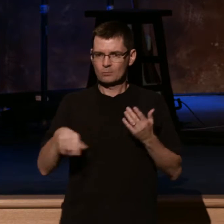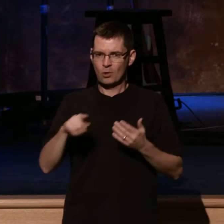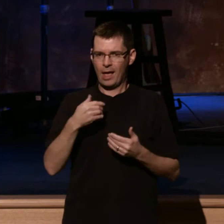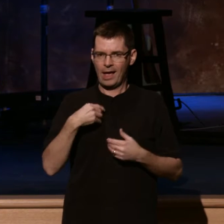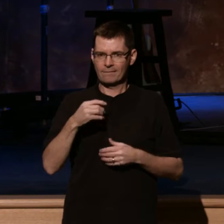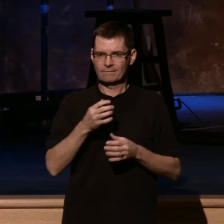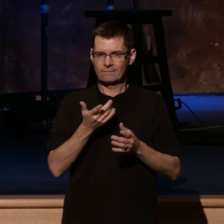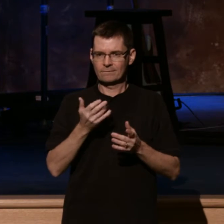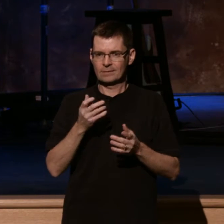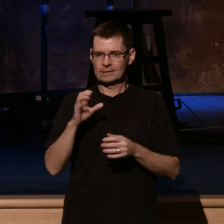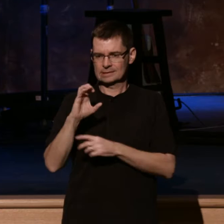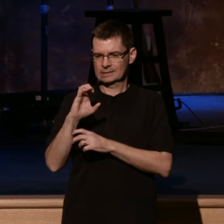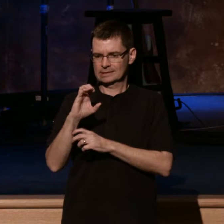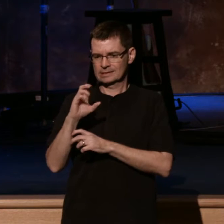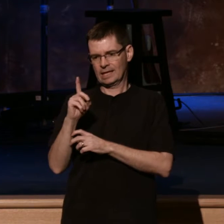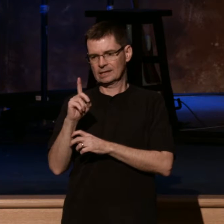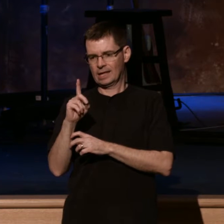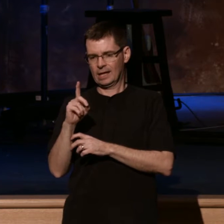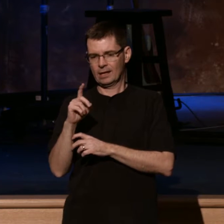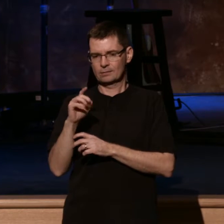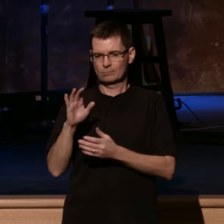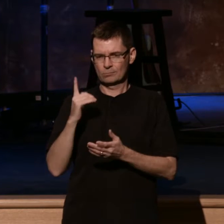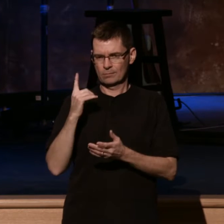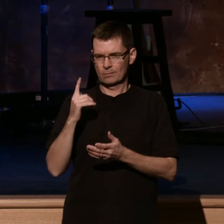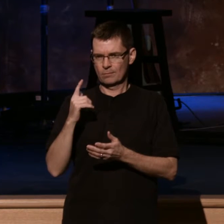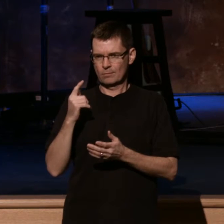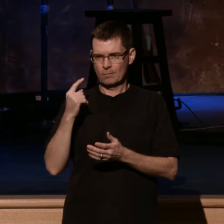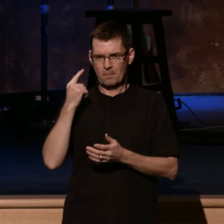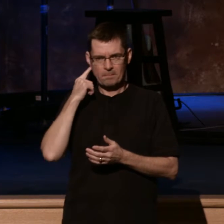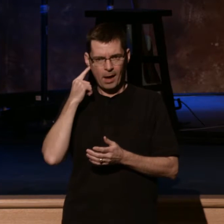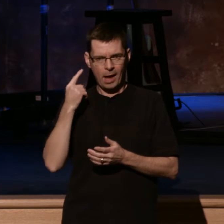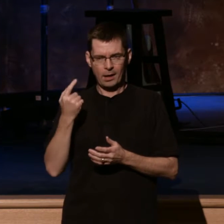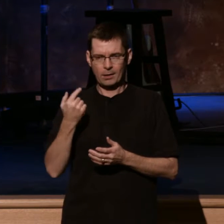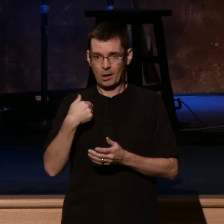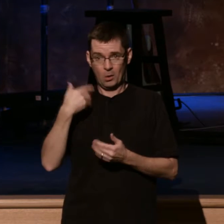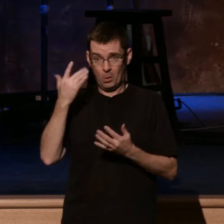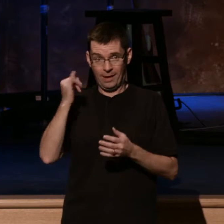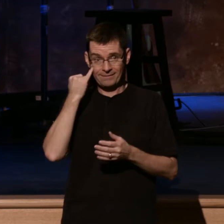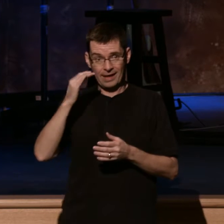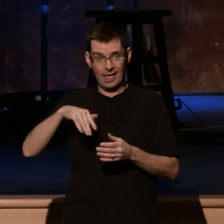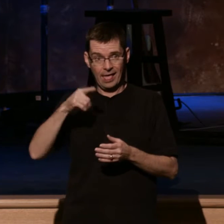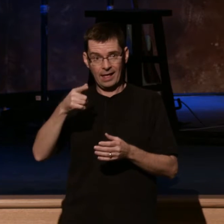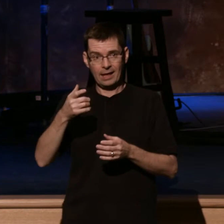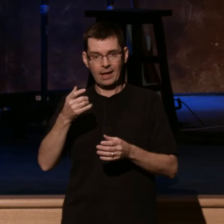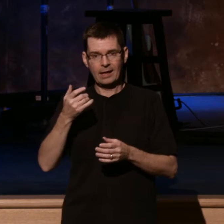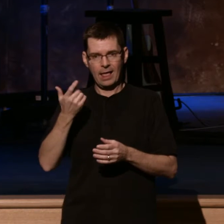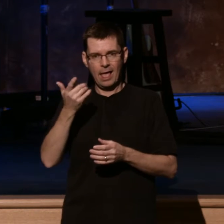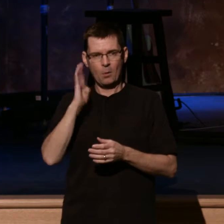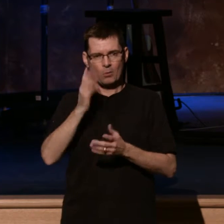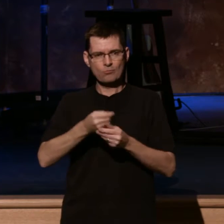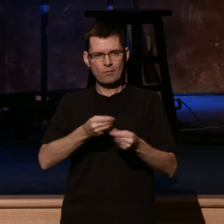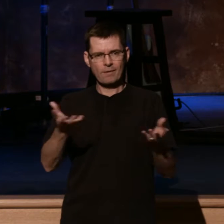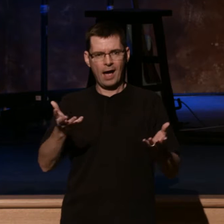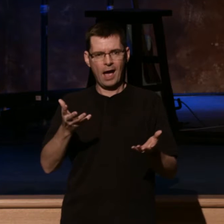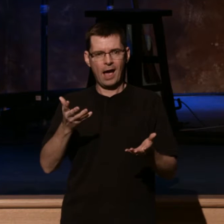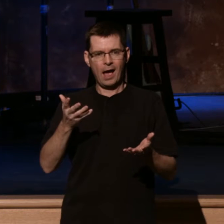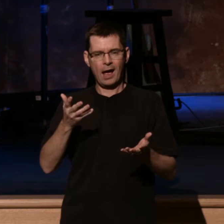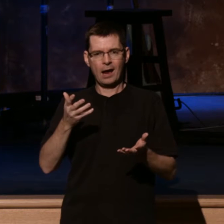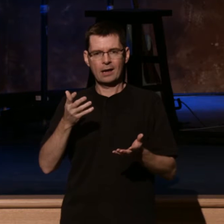It's at the Welcome Center, and I'm not sure if that made it or not, but if you want to get that, I have a little hook. Every Monday,